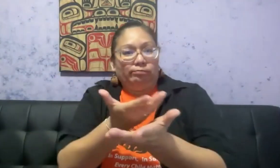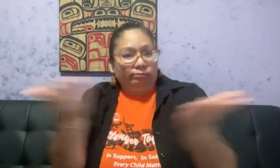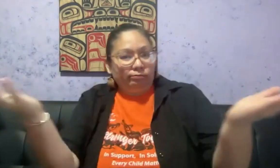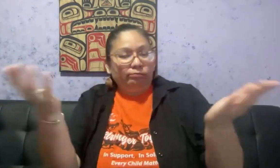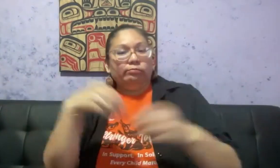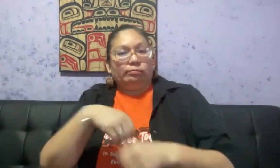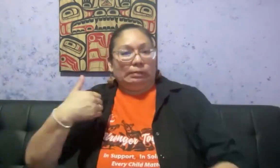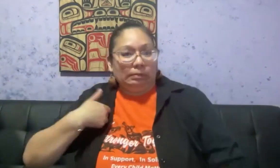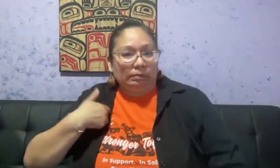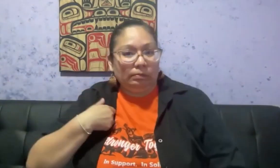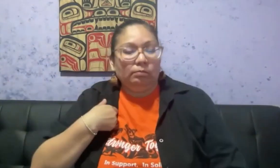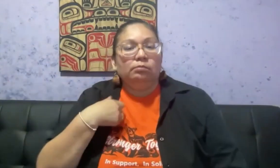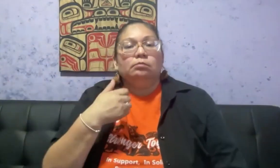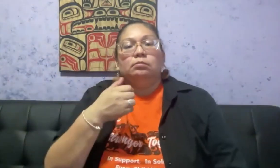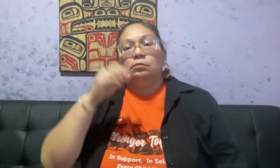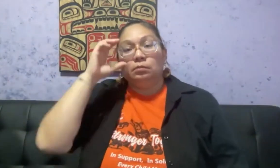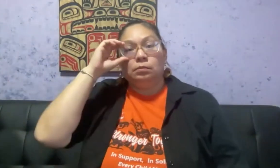of all Indigenous peoples across Canada.